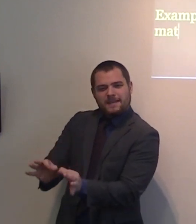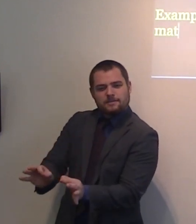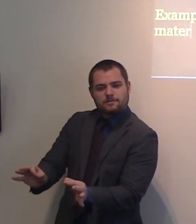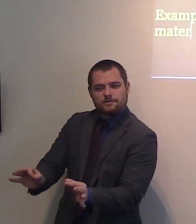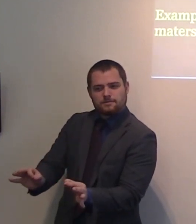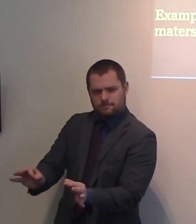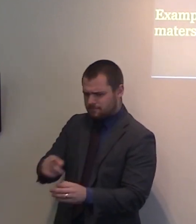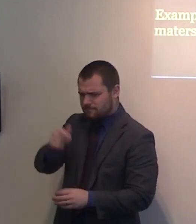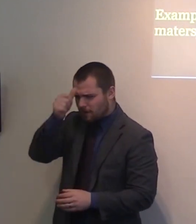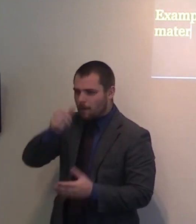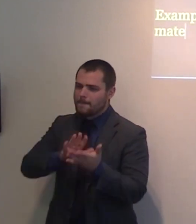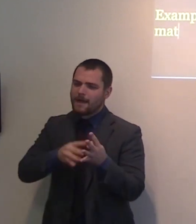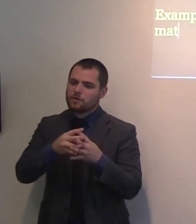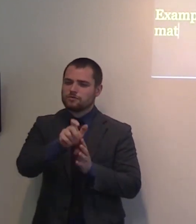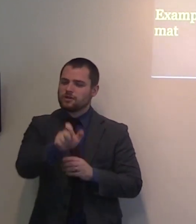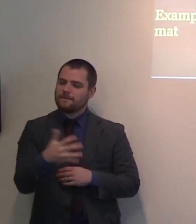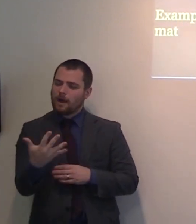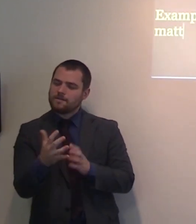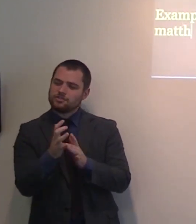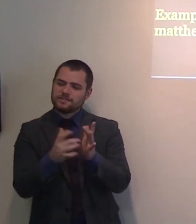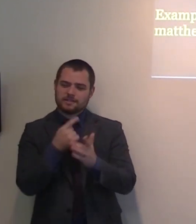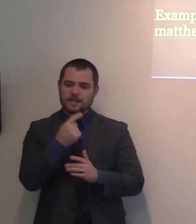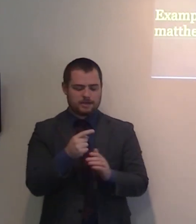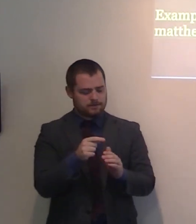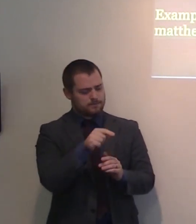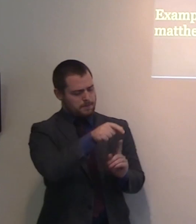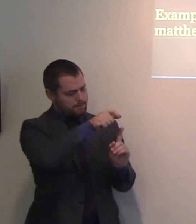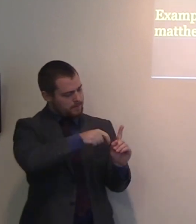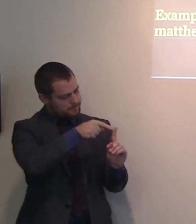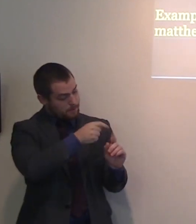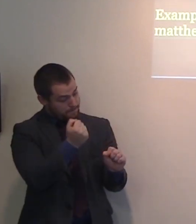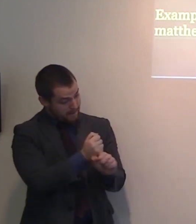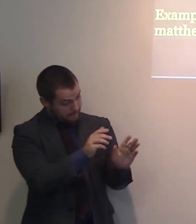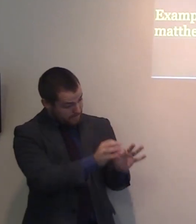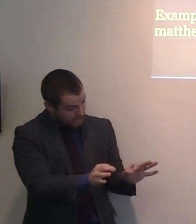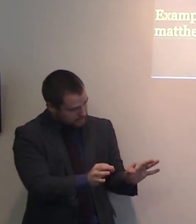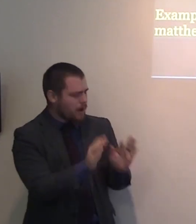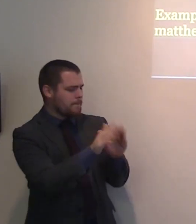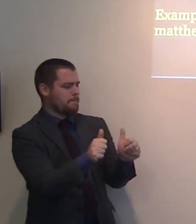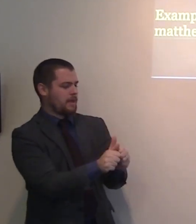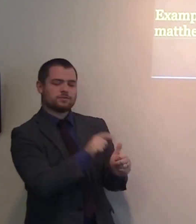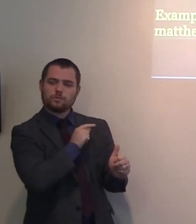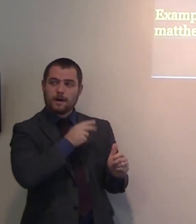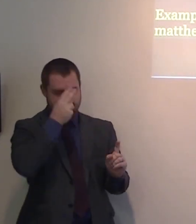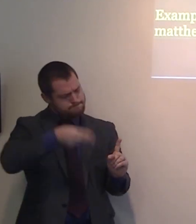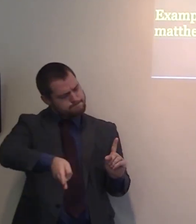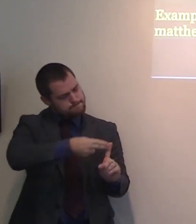peacemakers, for they shall be called the children of God. You see, Christians are